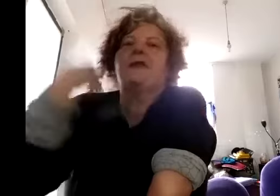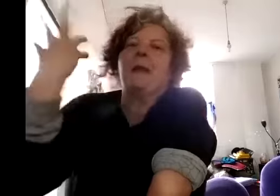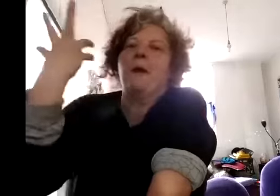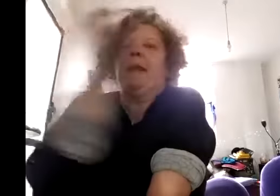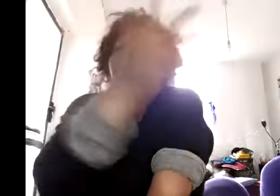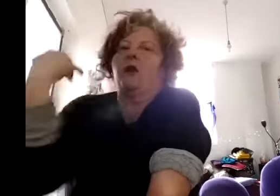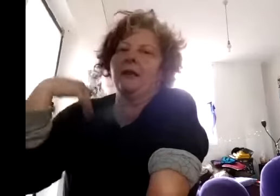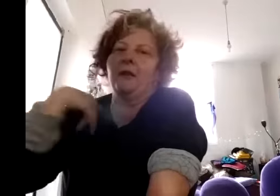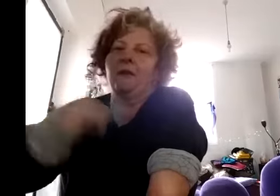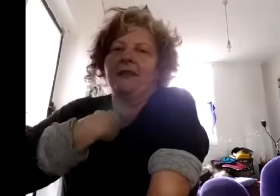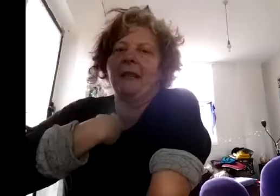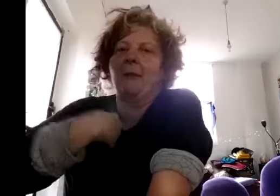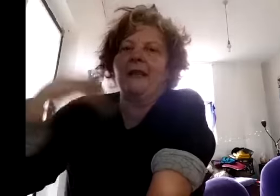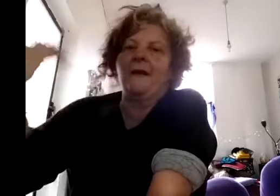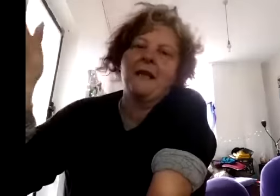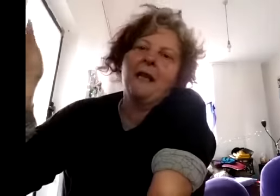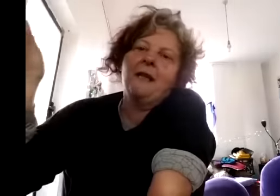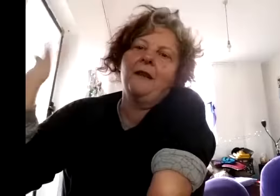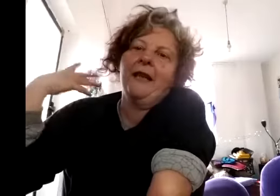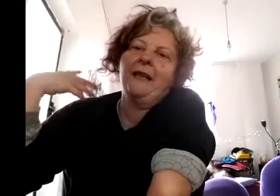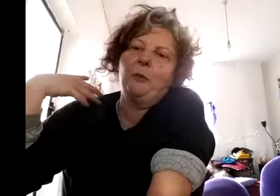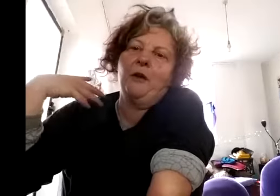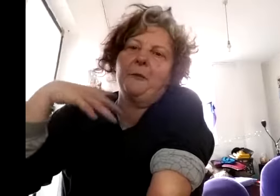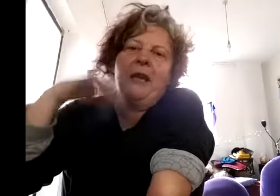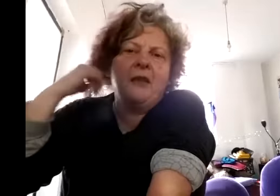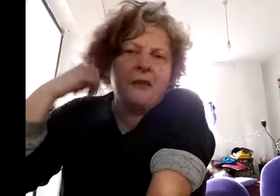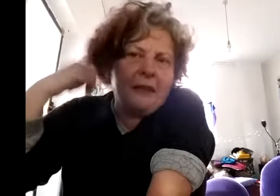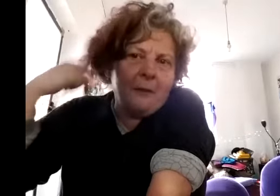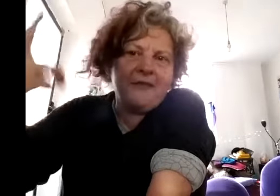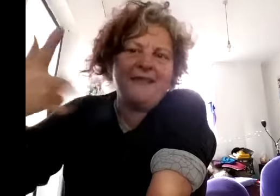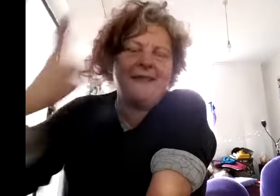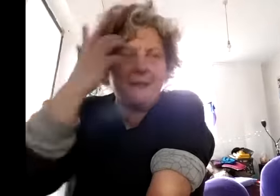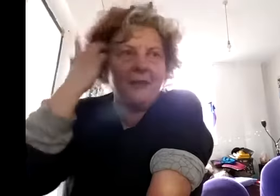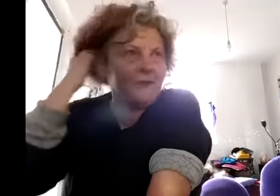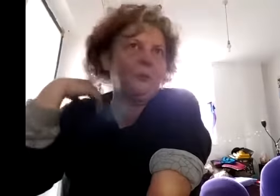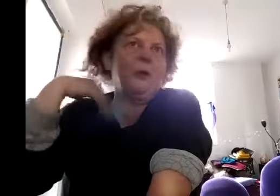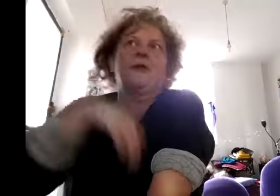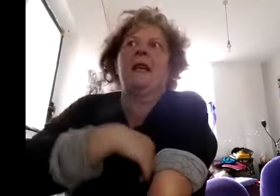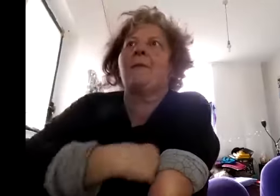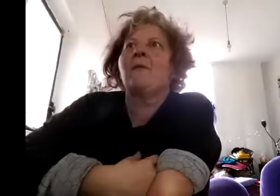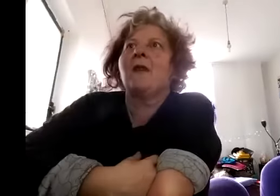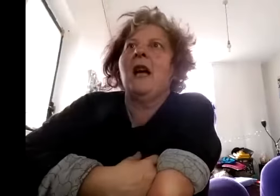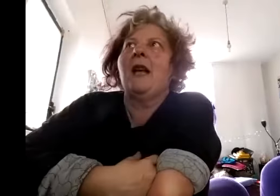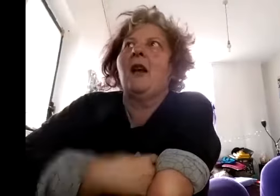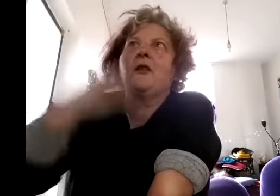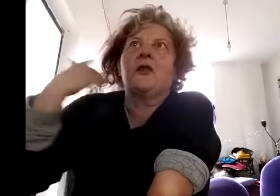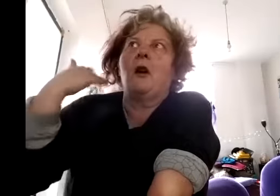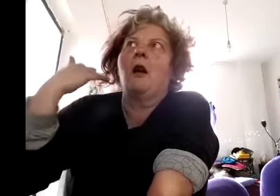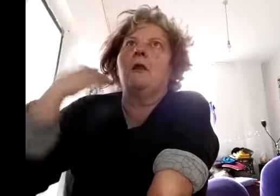done my piece and i sort of was standing back and this lady approached me and you sort of get a bit of a sixth sense about this she approached me and i just thought oh you